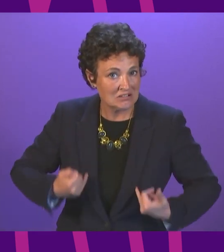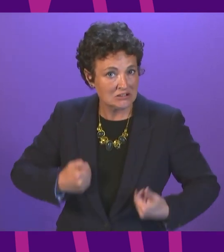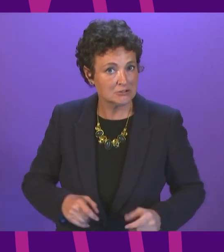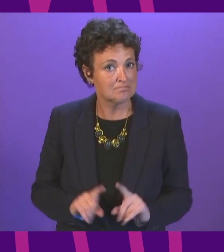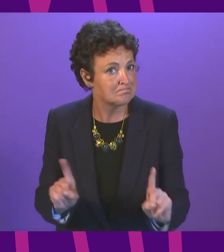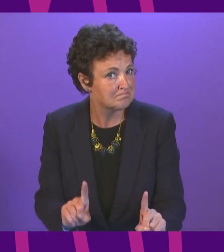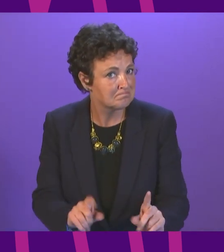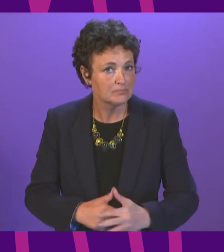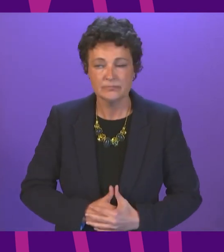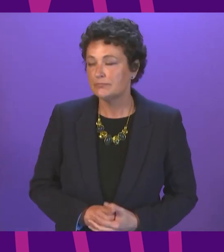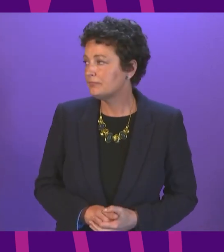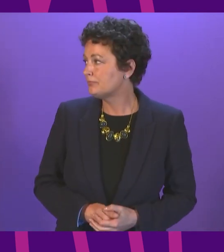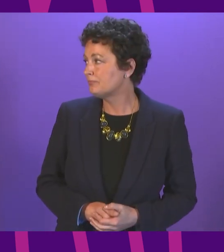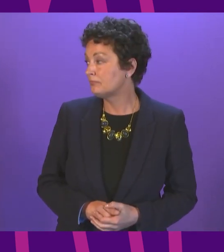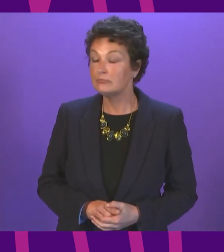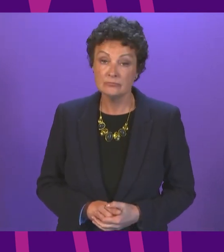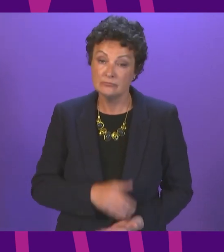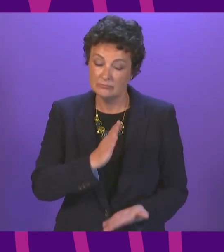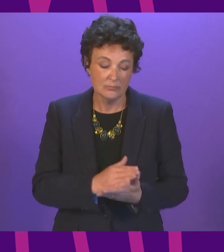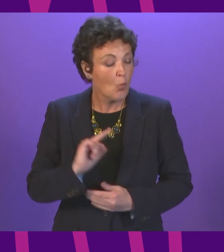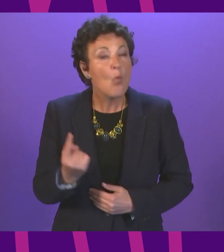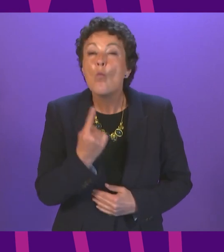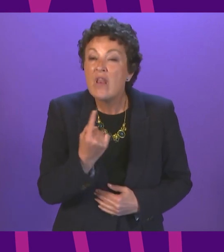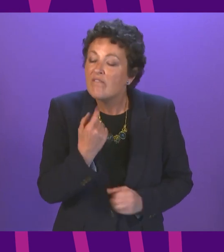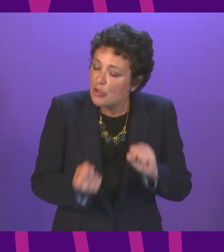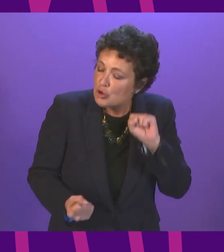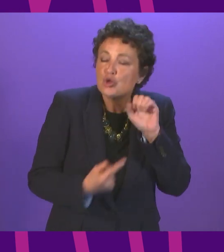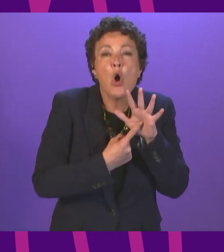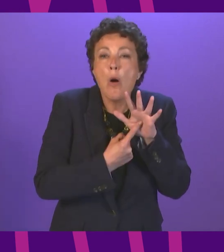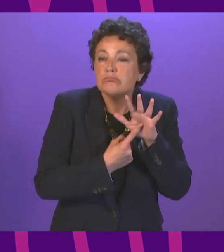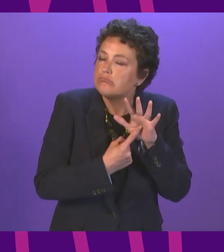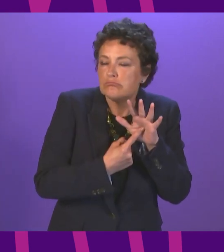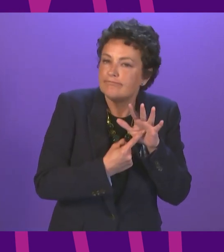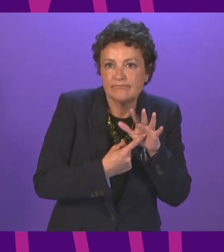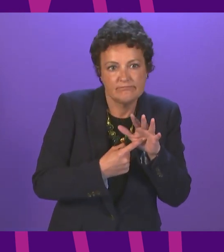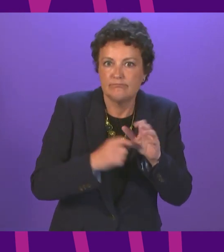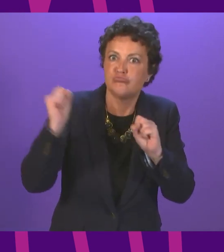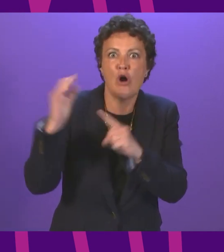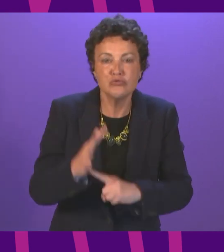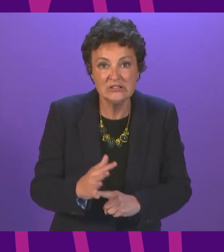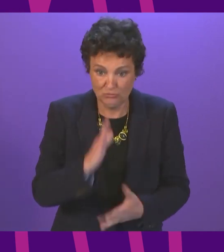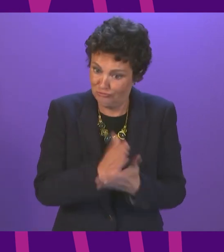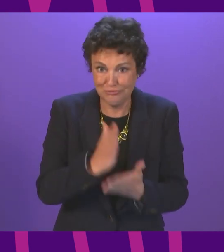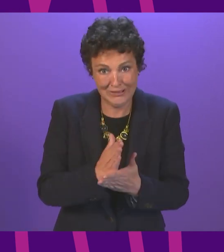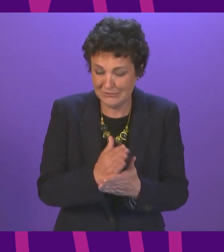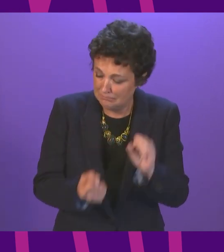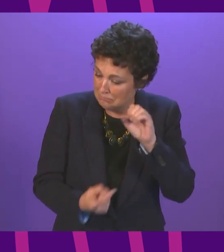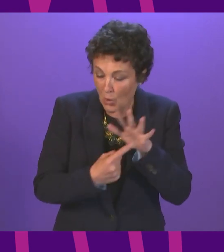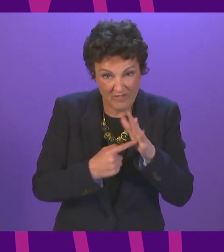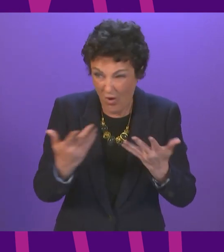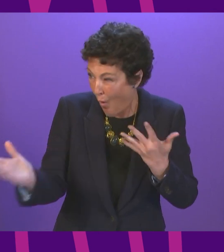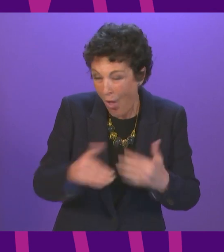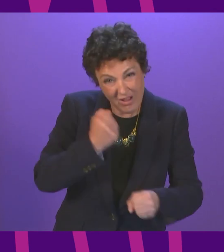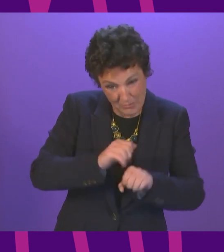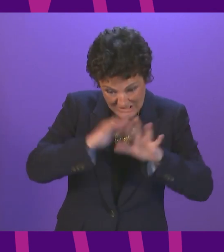the NHS is one of the top priorities for this and I'm sure for governments across the UK and indeed in terms of health services for governments